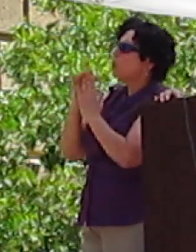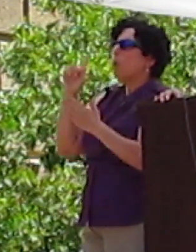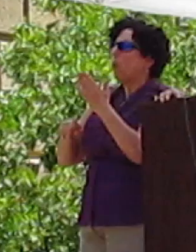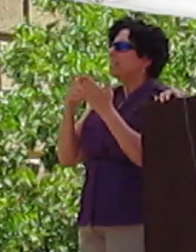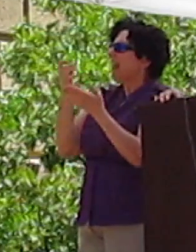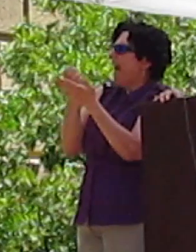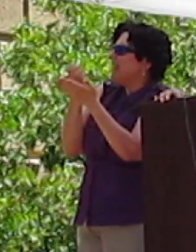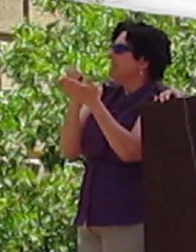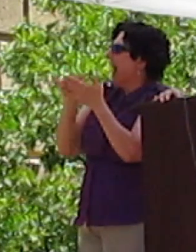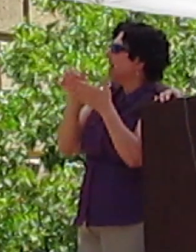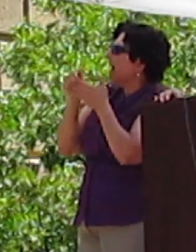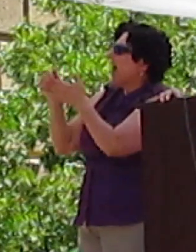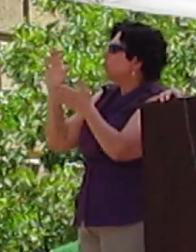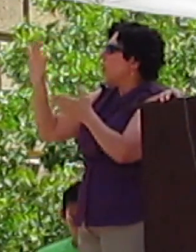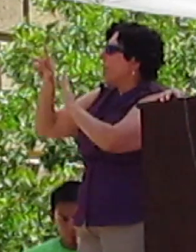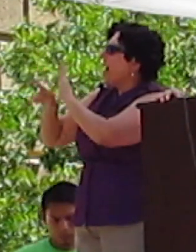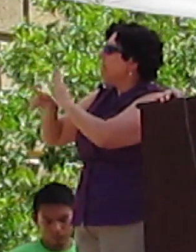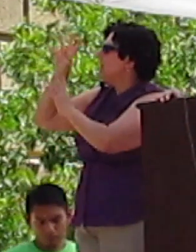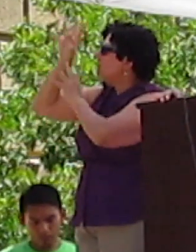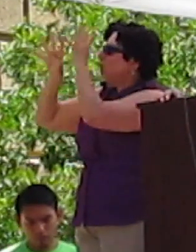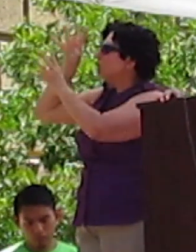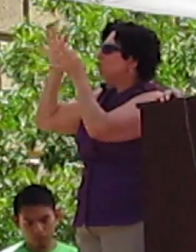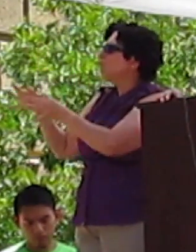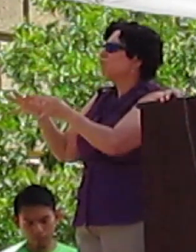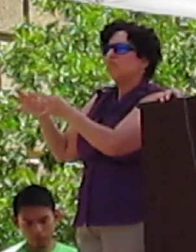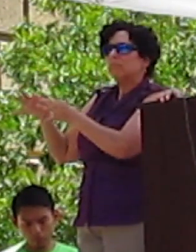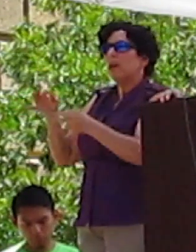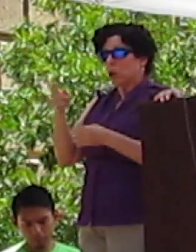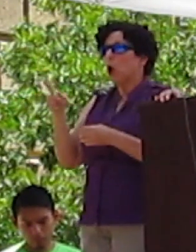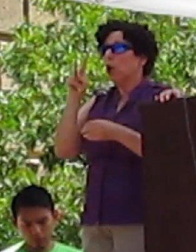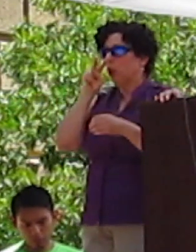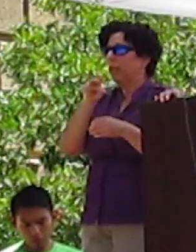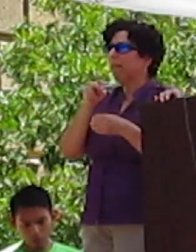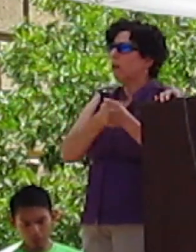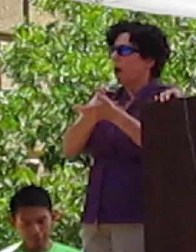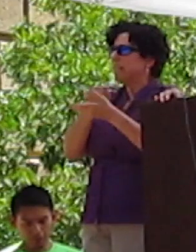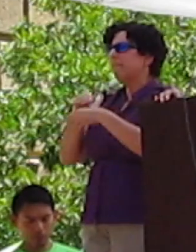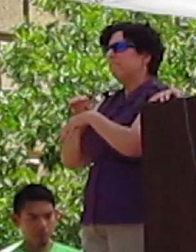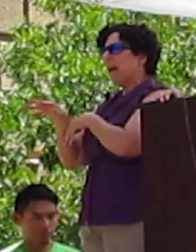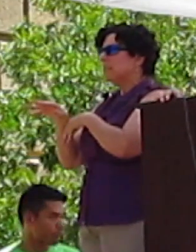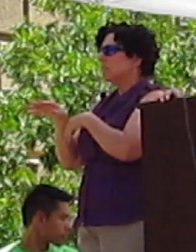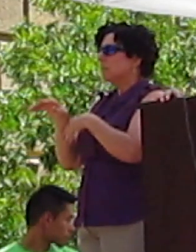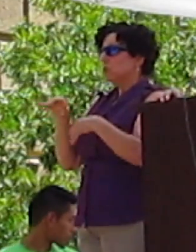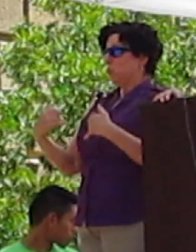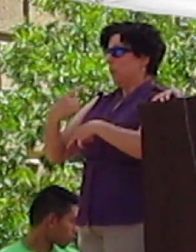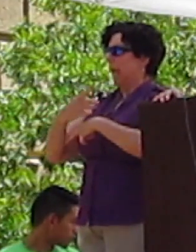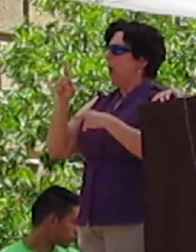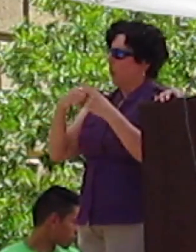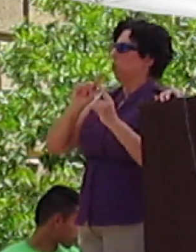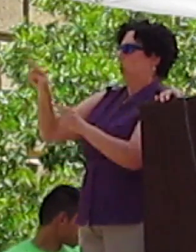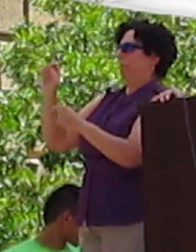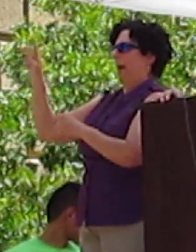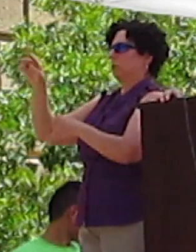drives their policy and that you're really looking at the cause and effect both today and when you return to the polls.